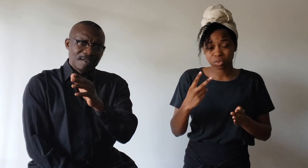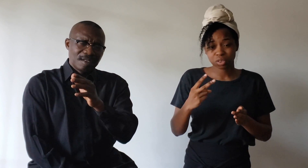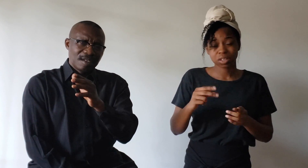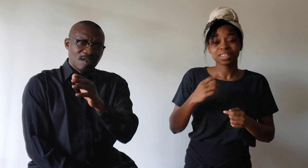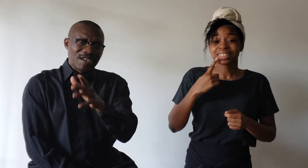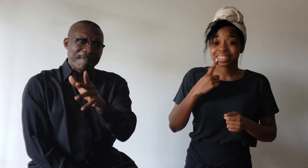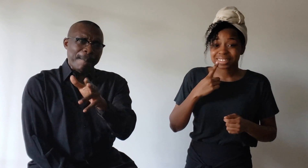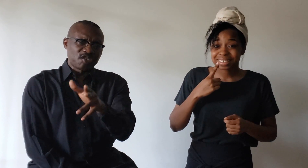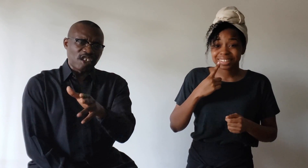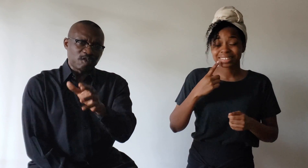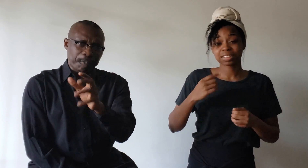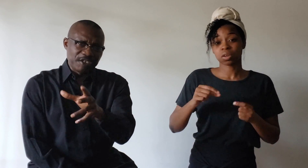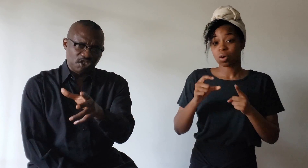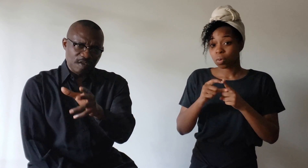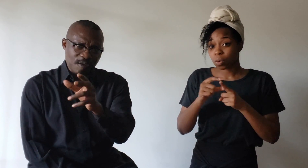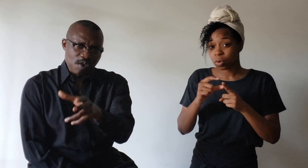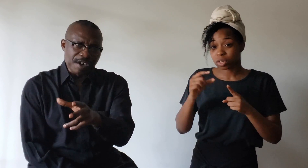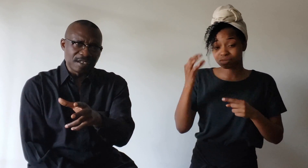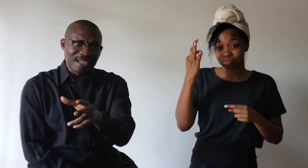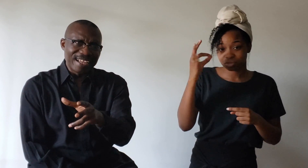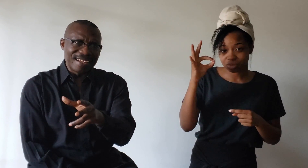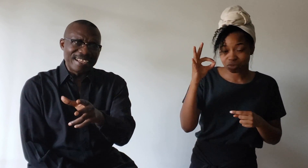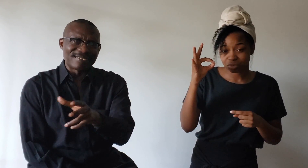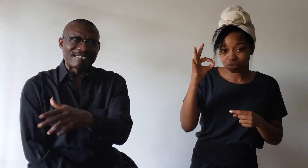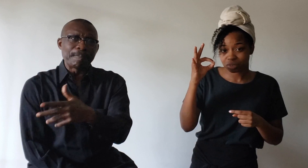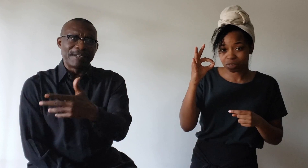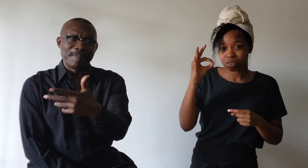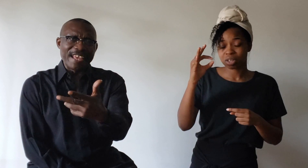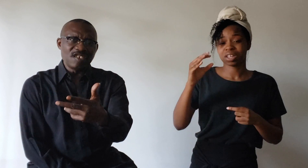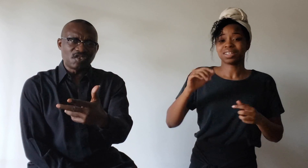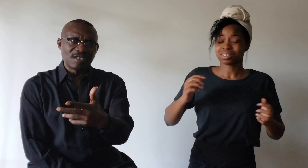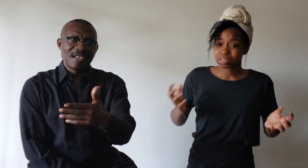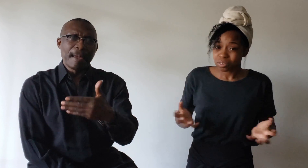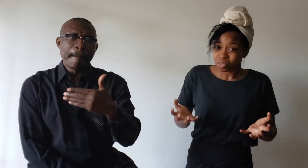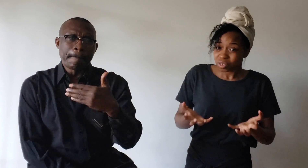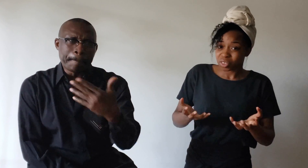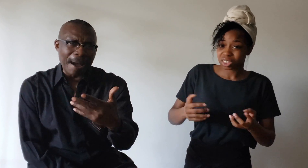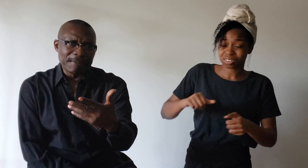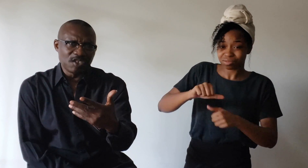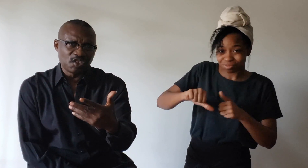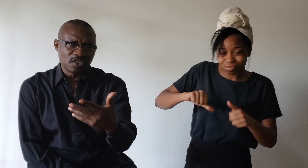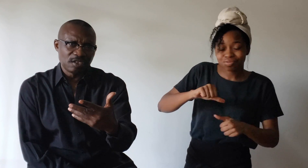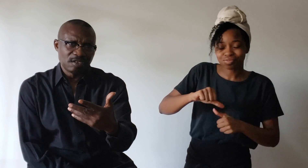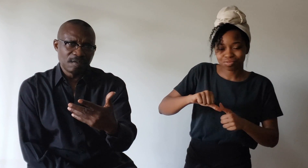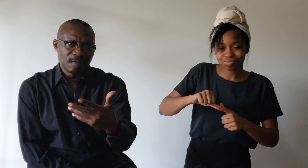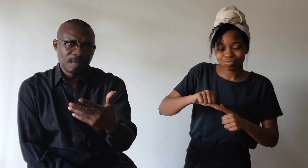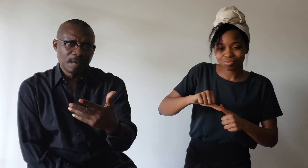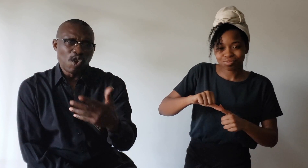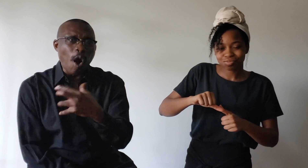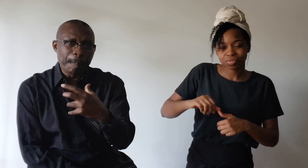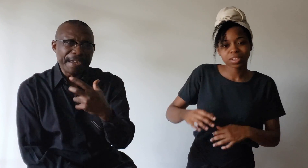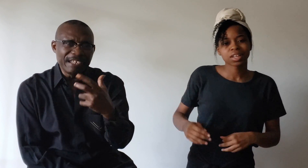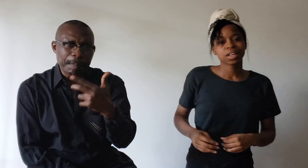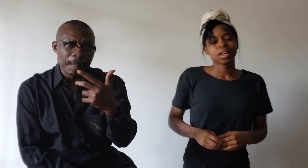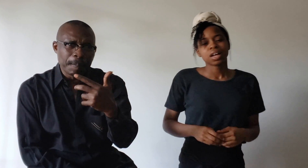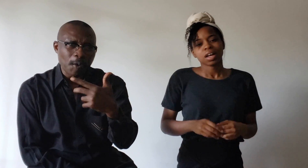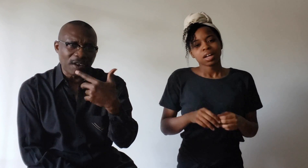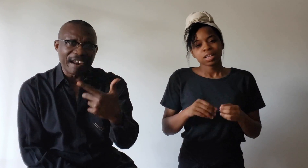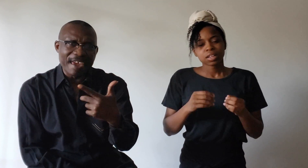when the Bible says preach the word, it simply means publish, openly proclaim,